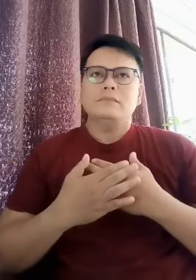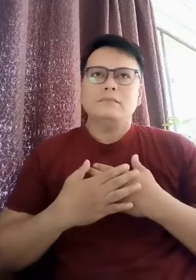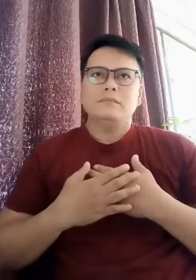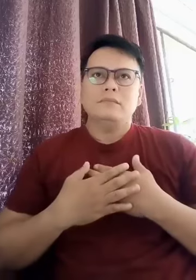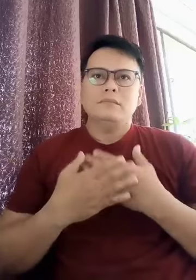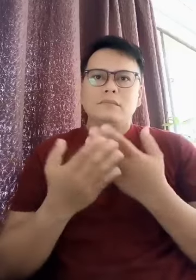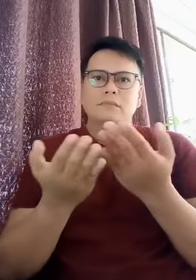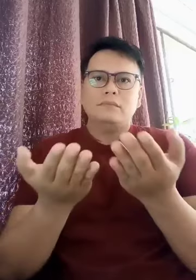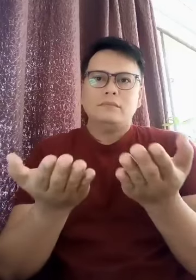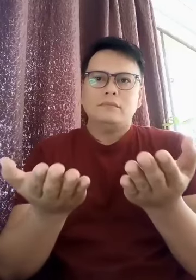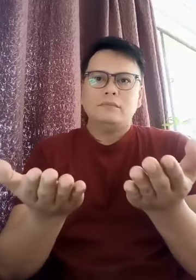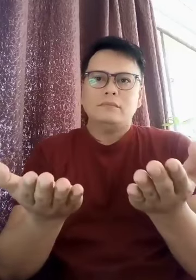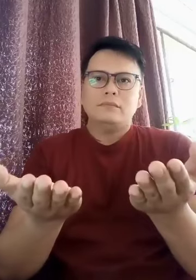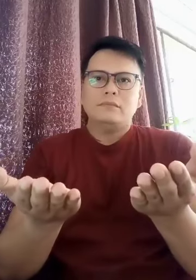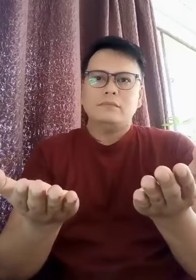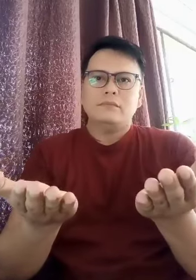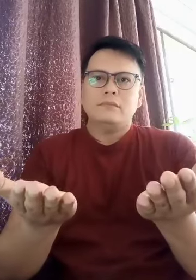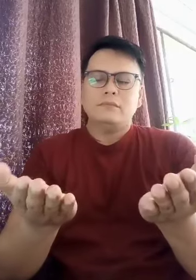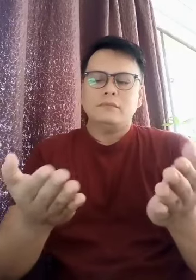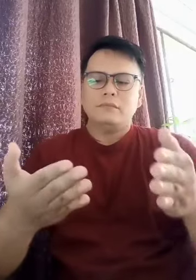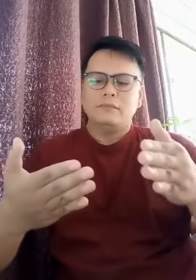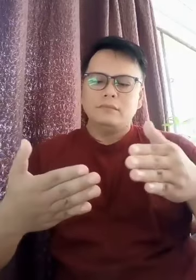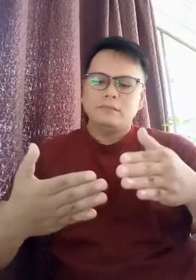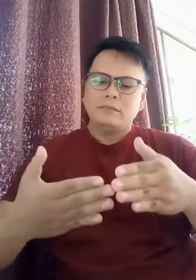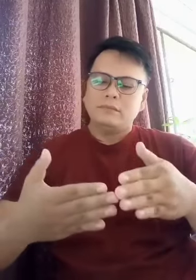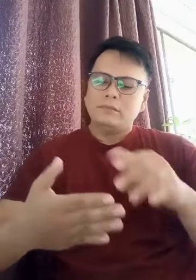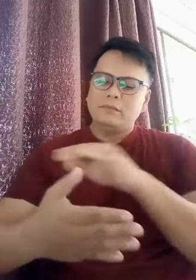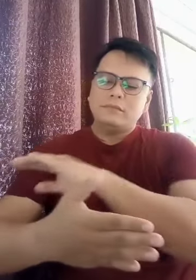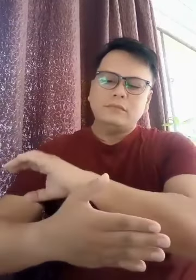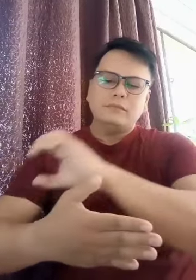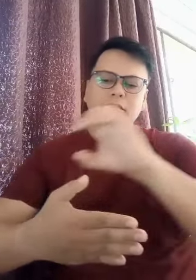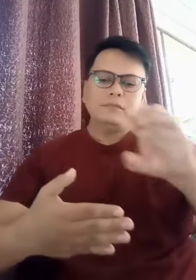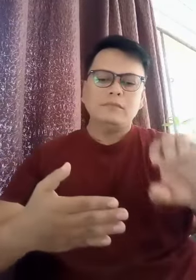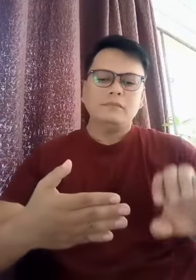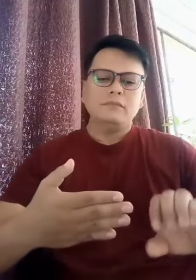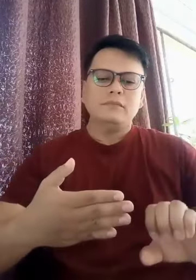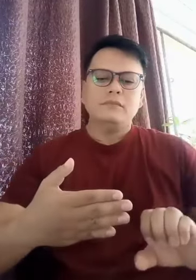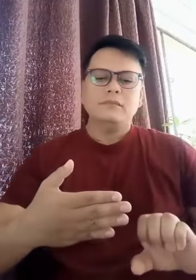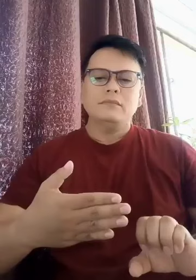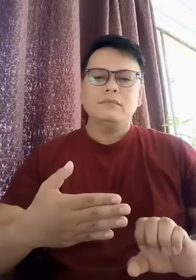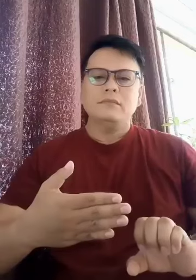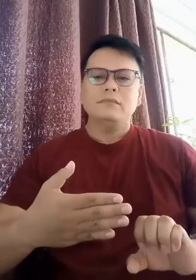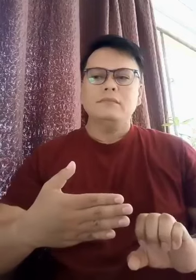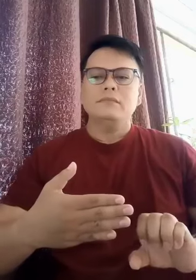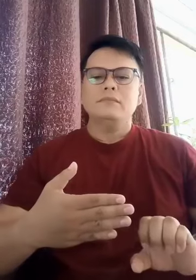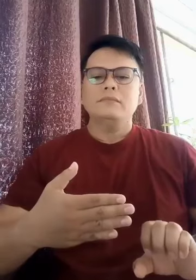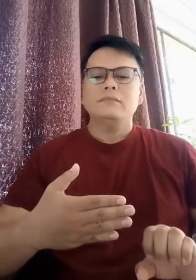can love you until the end,